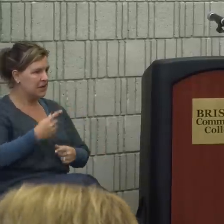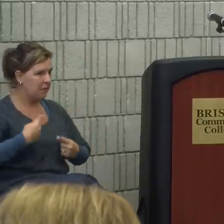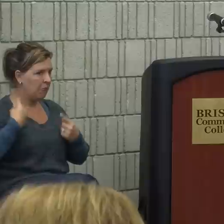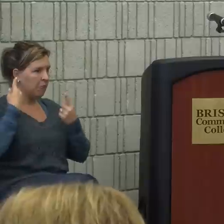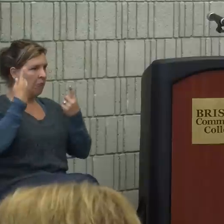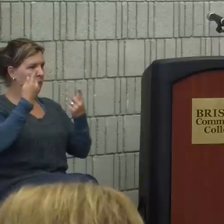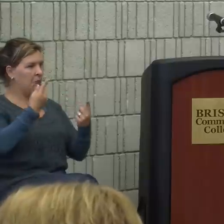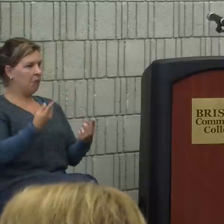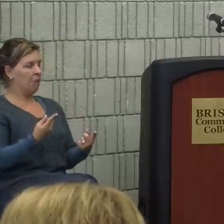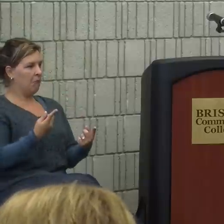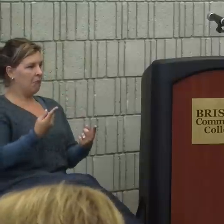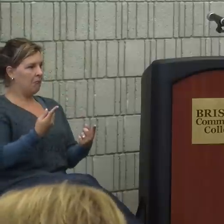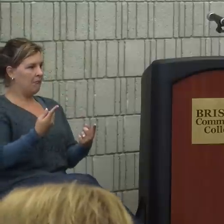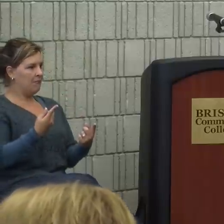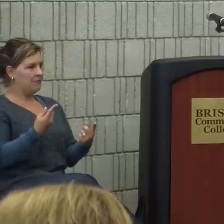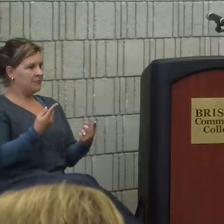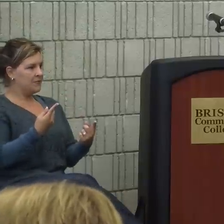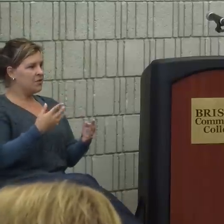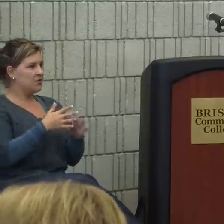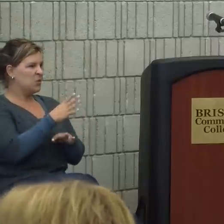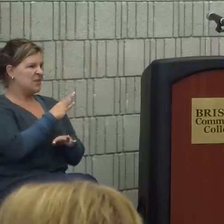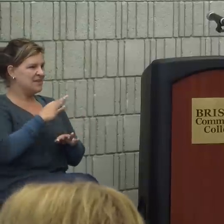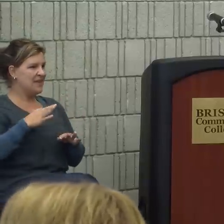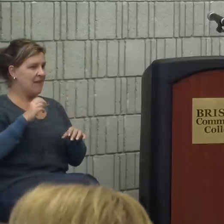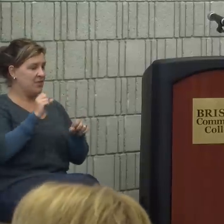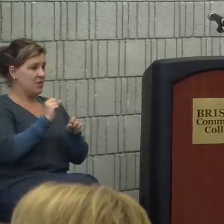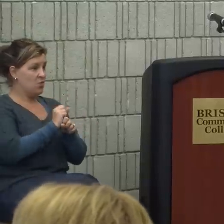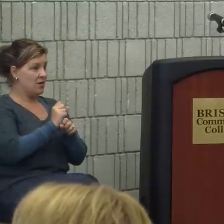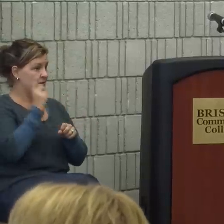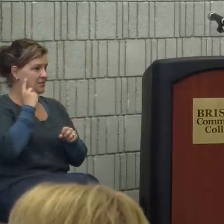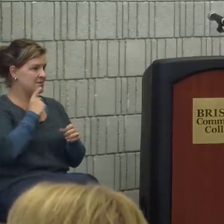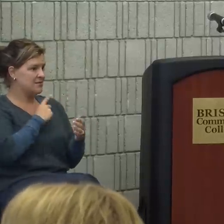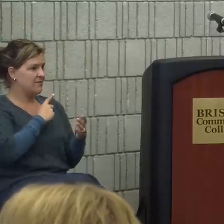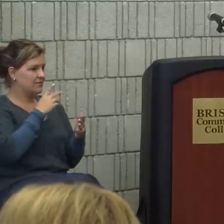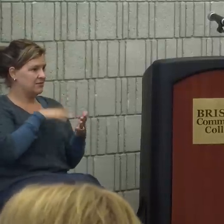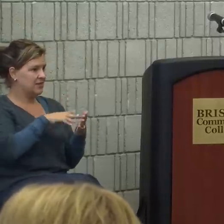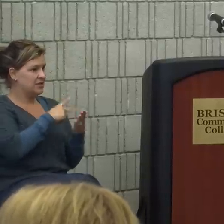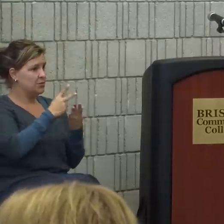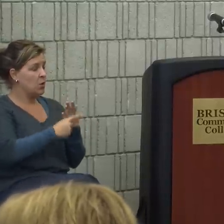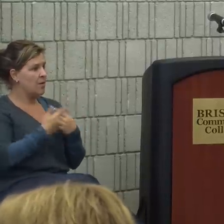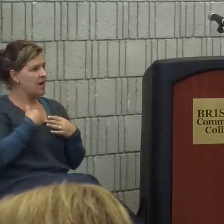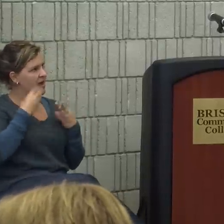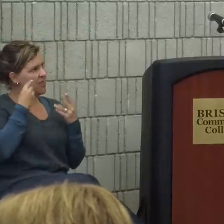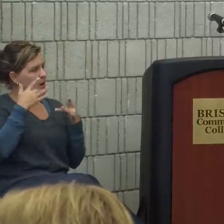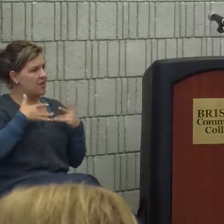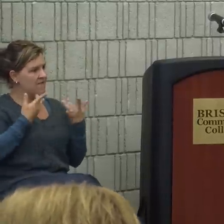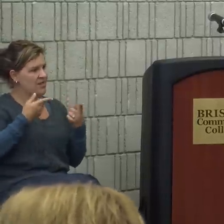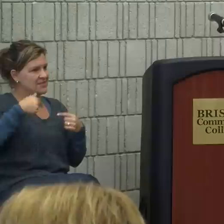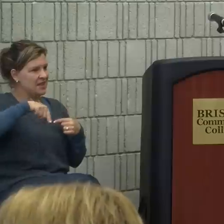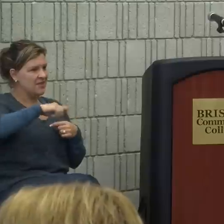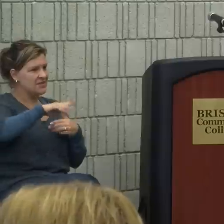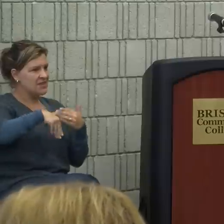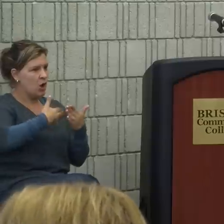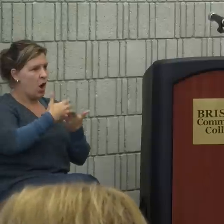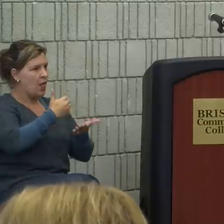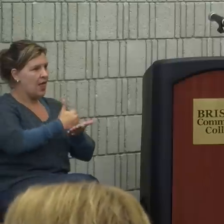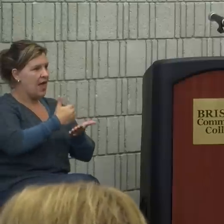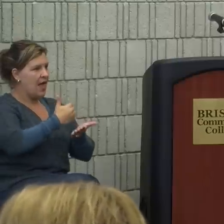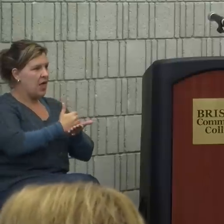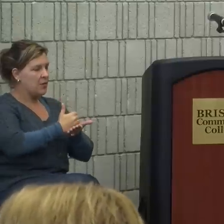able leadership of the staff who work in these programs. And I thought about events like this, that all helped to contribute to us also